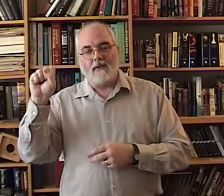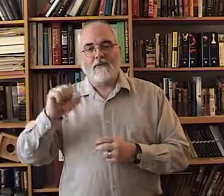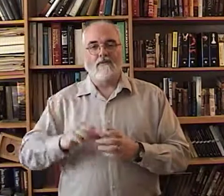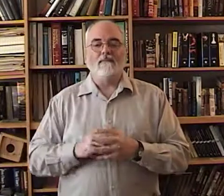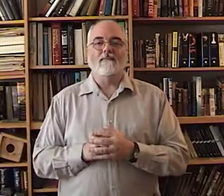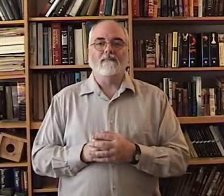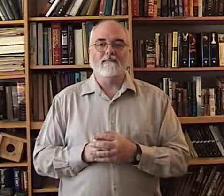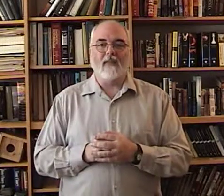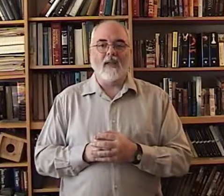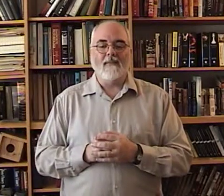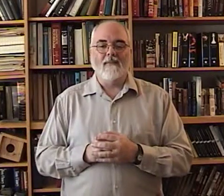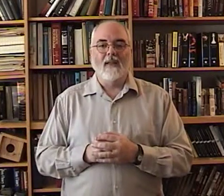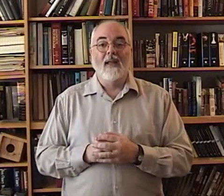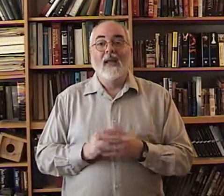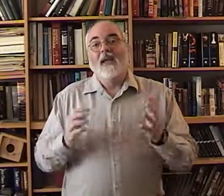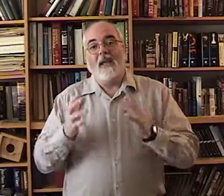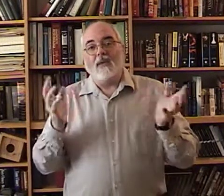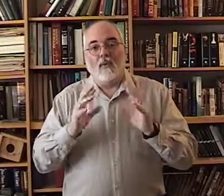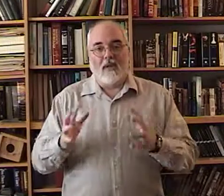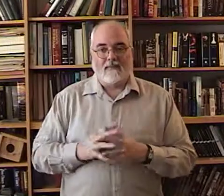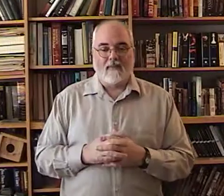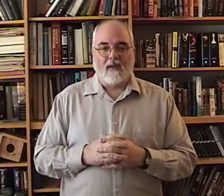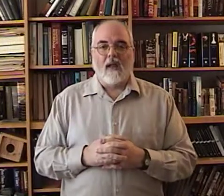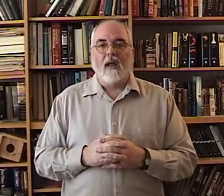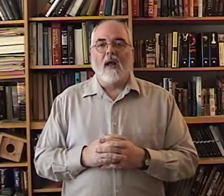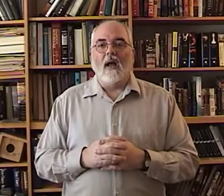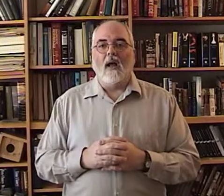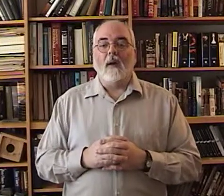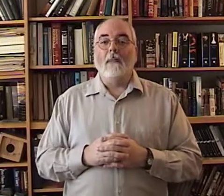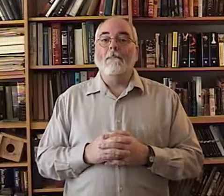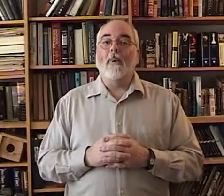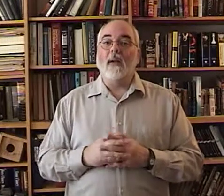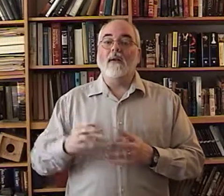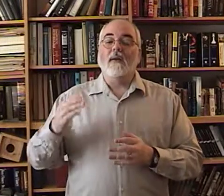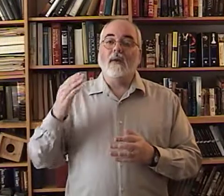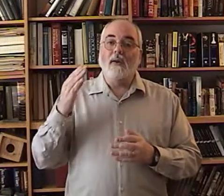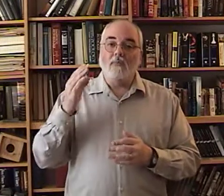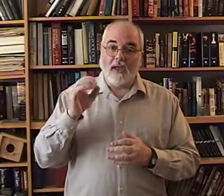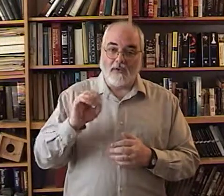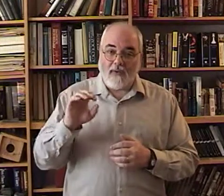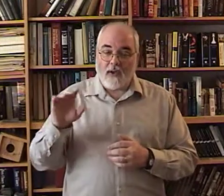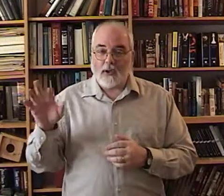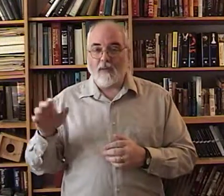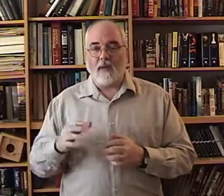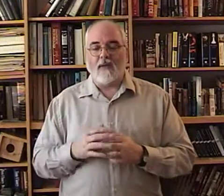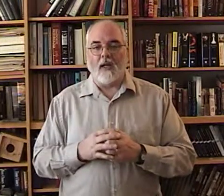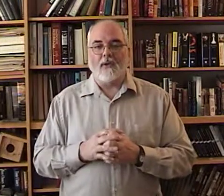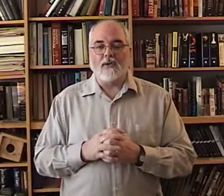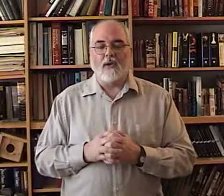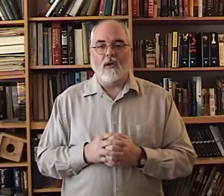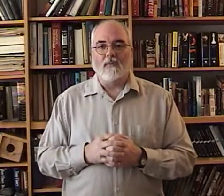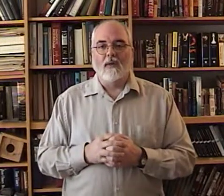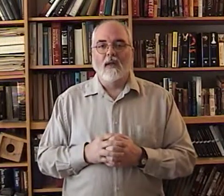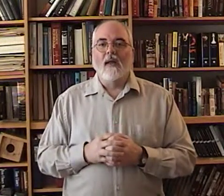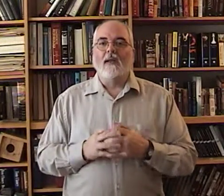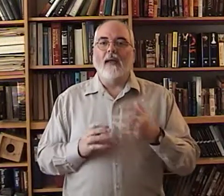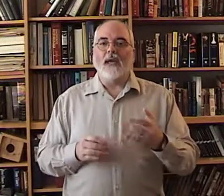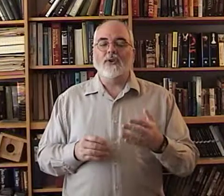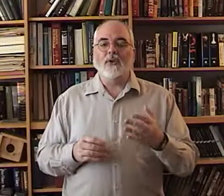okay either way but you must fingerspell the name of your song next you